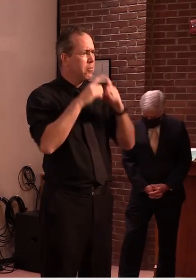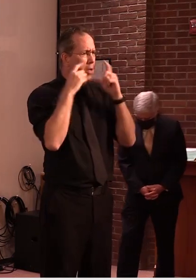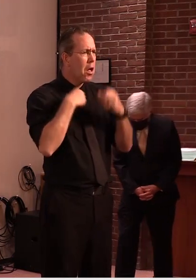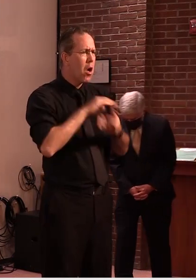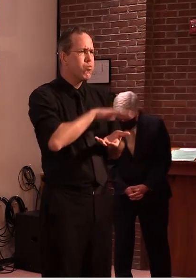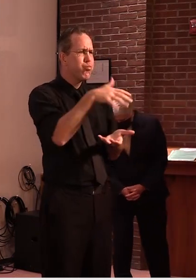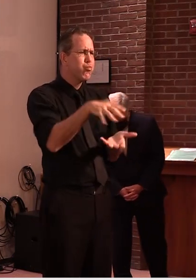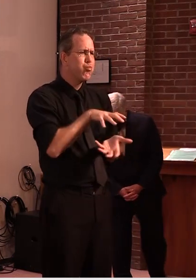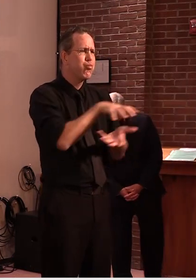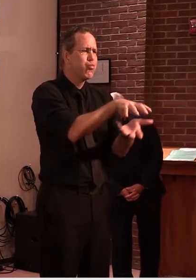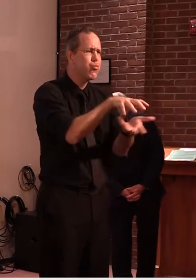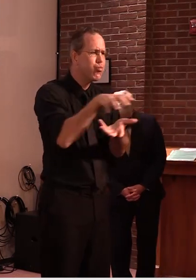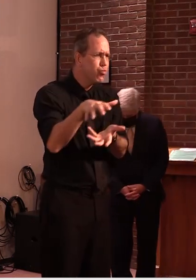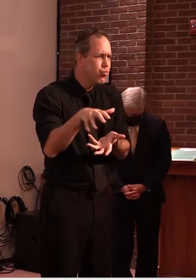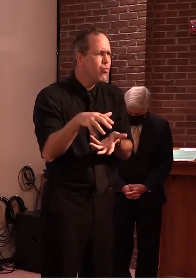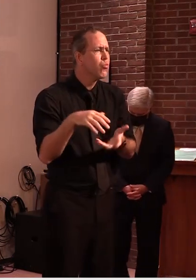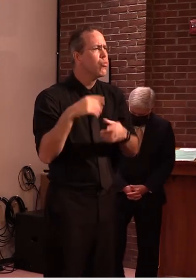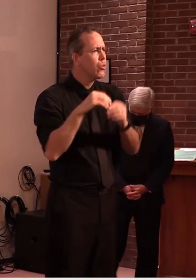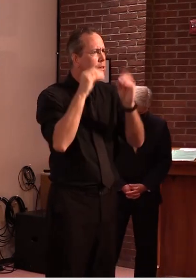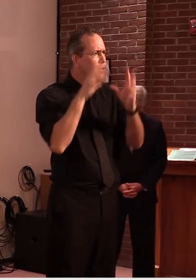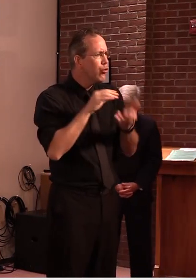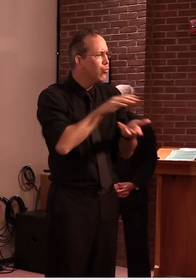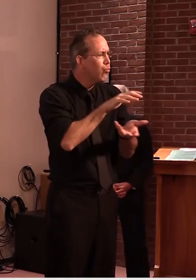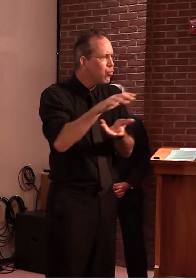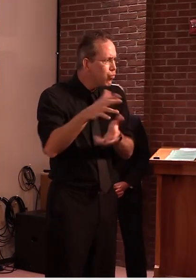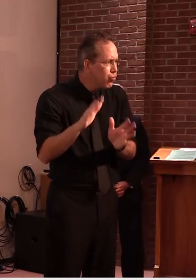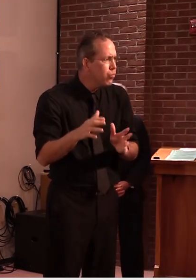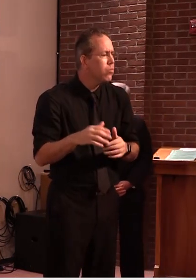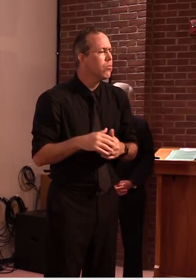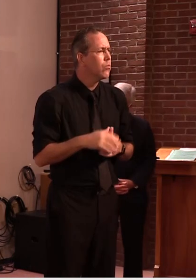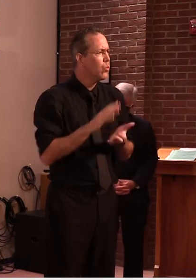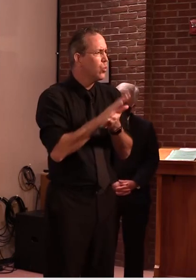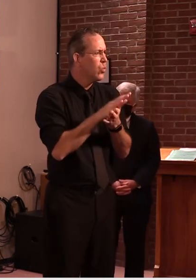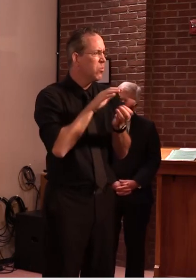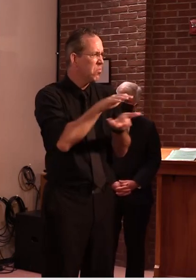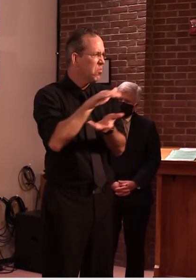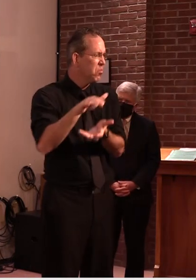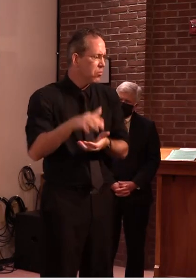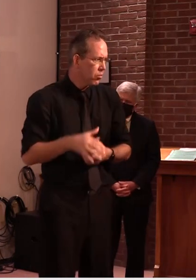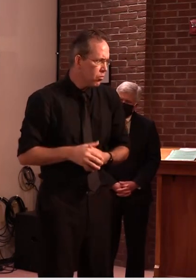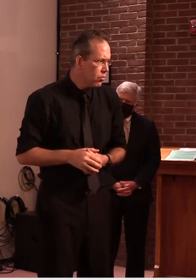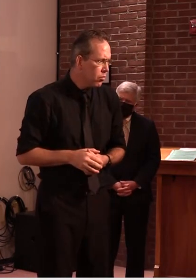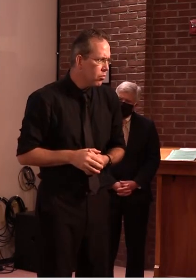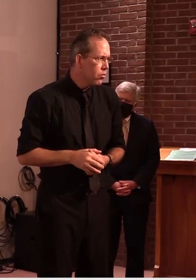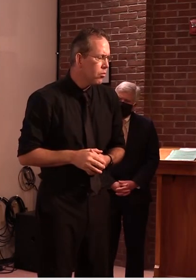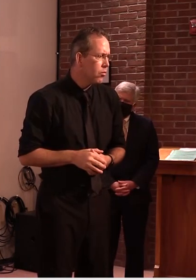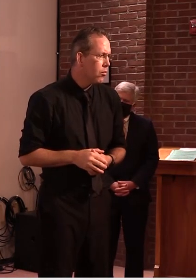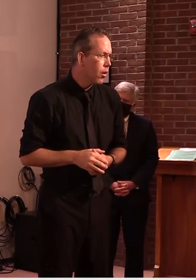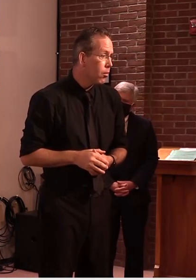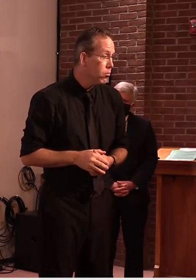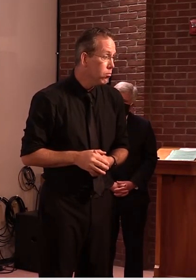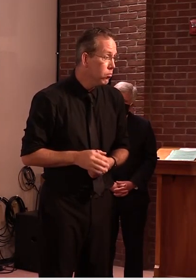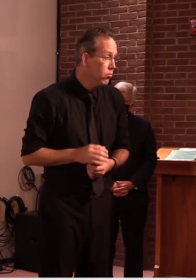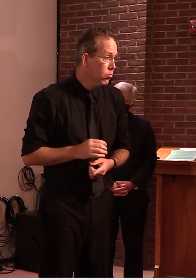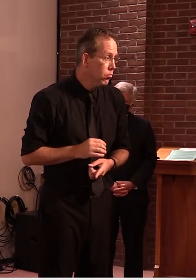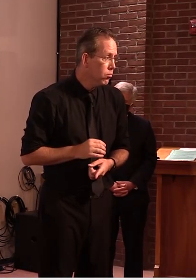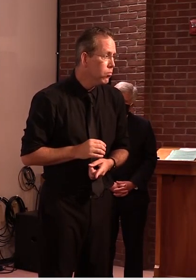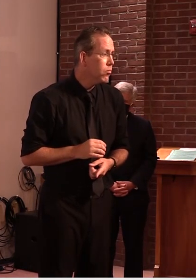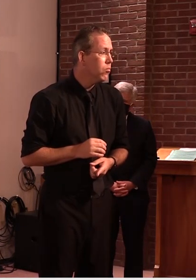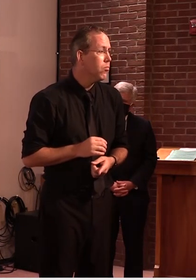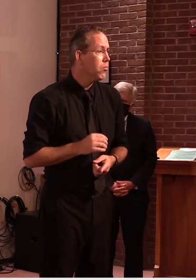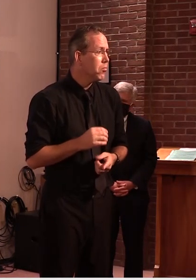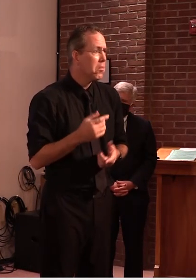being uh distributed to schools but primarily as a substitute um for uh cloth masks which are again the